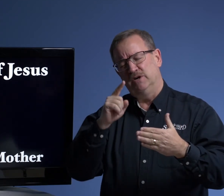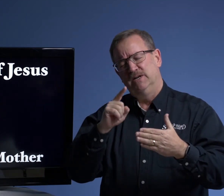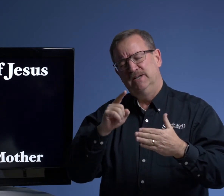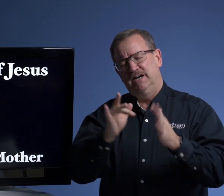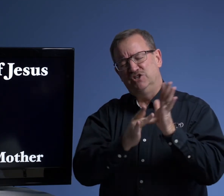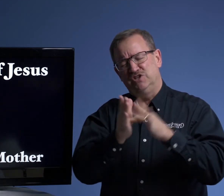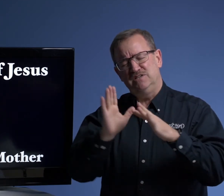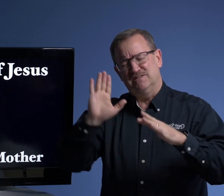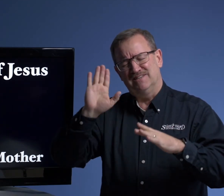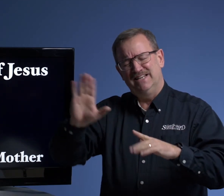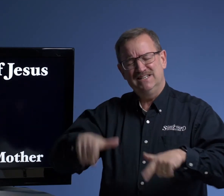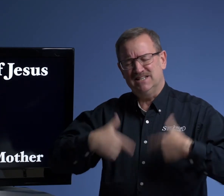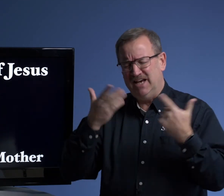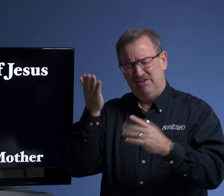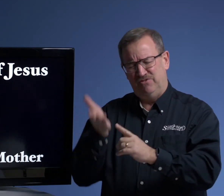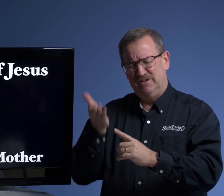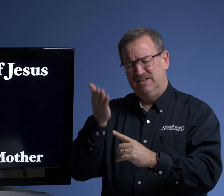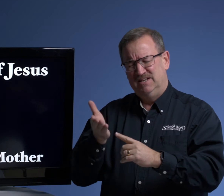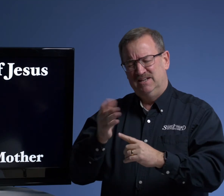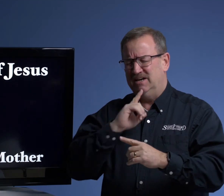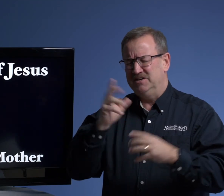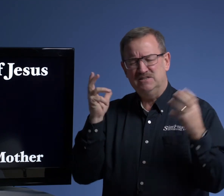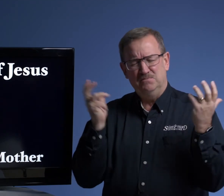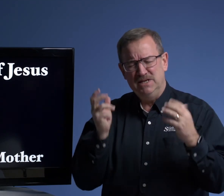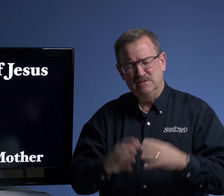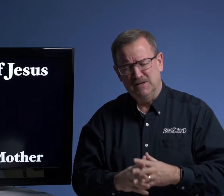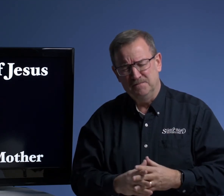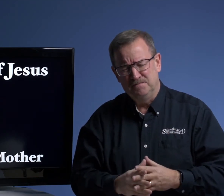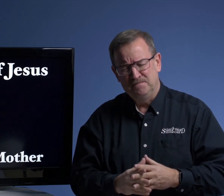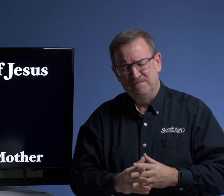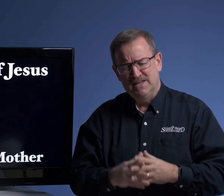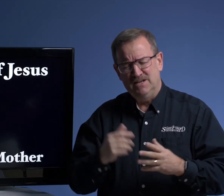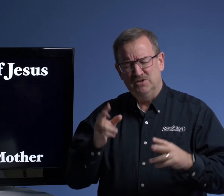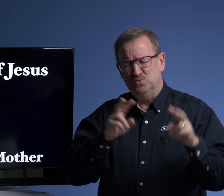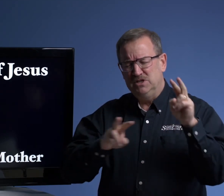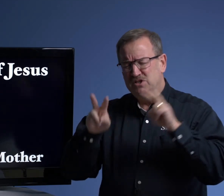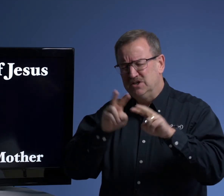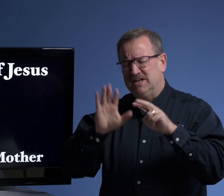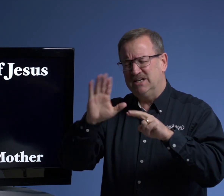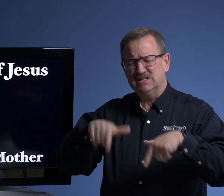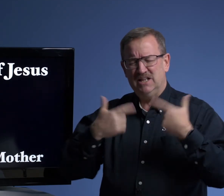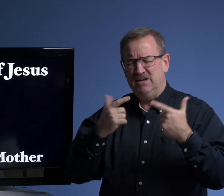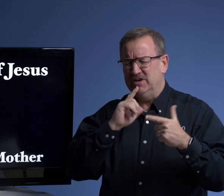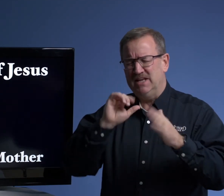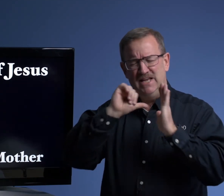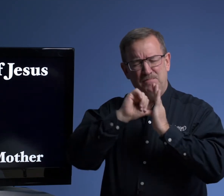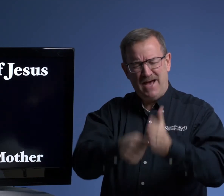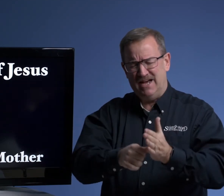Jesus and his life. He's amazing. And as we look at his life, it impacts